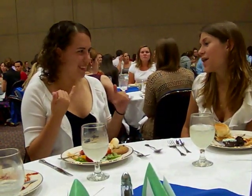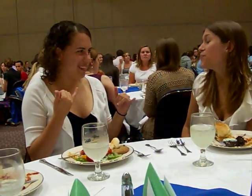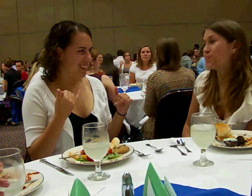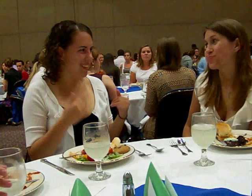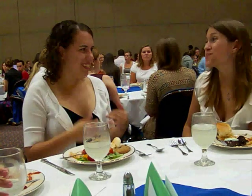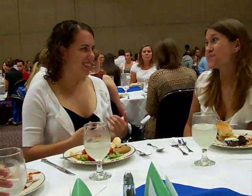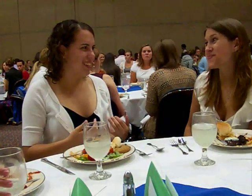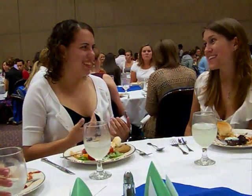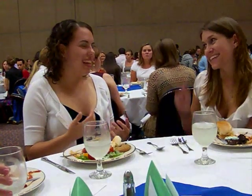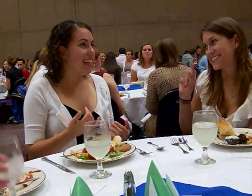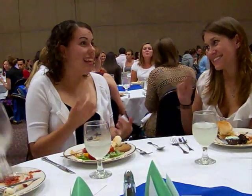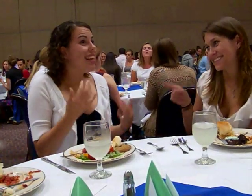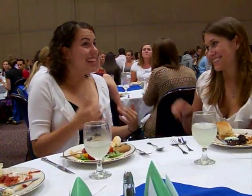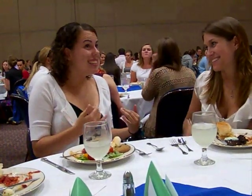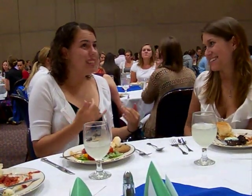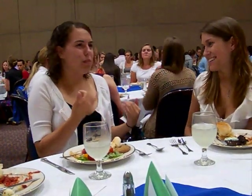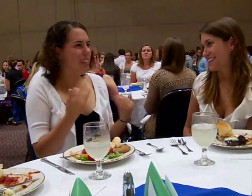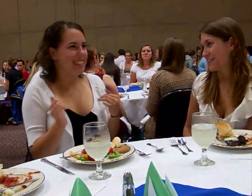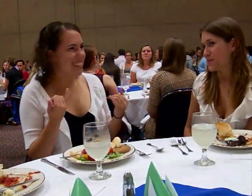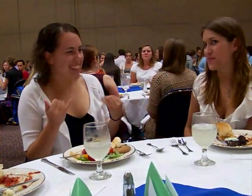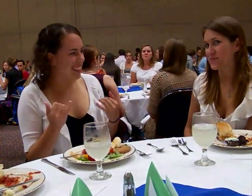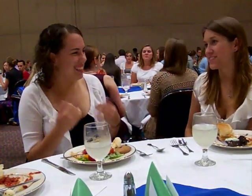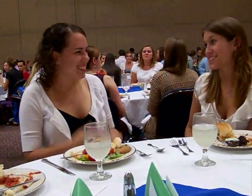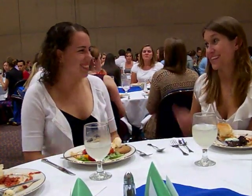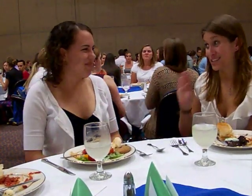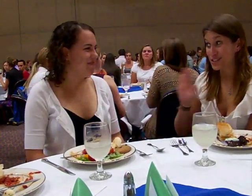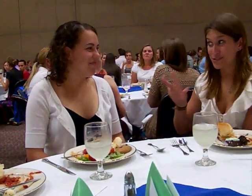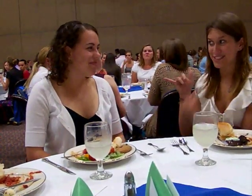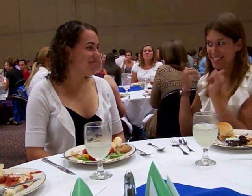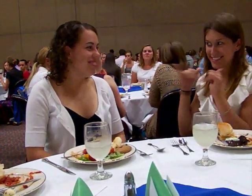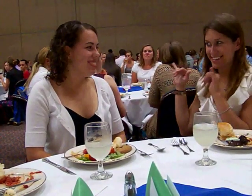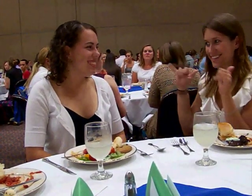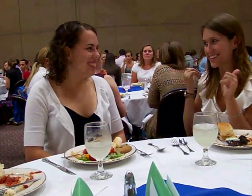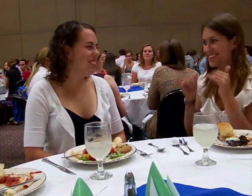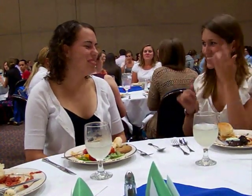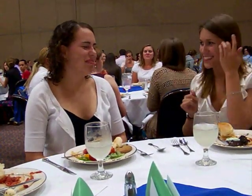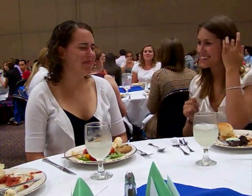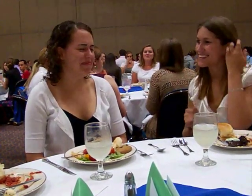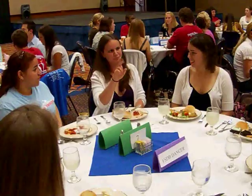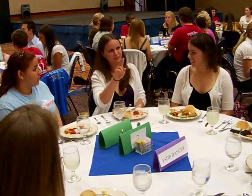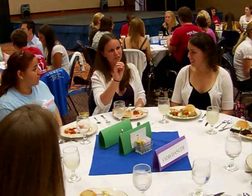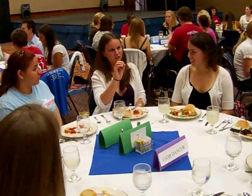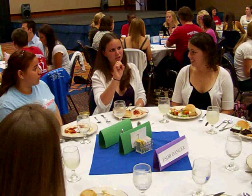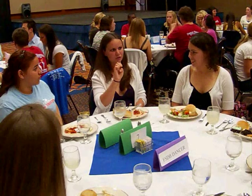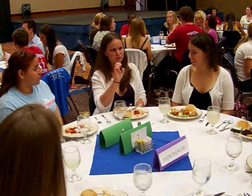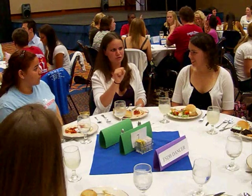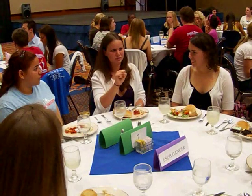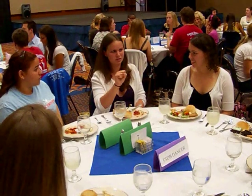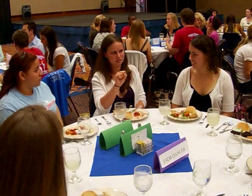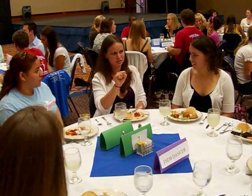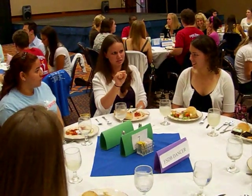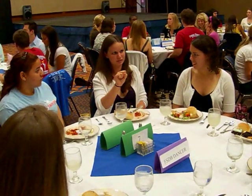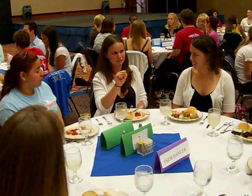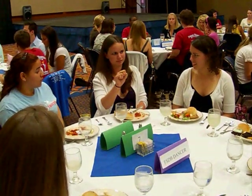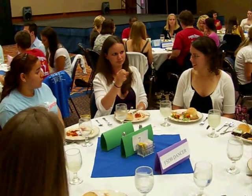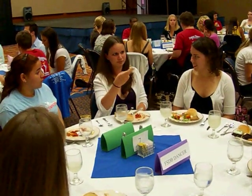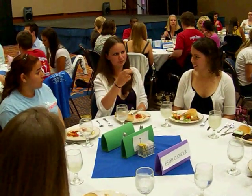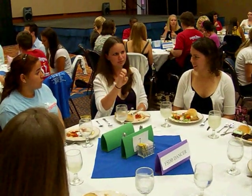It was so exciting. Me and a few friends sat with two deaf girls from the Florida Institute of the Deaf and Blind. They're really, really